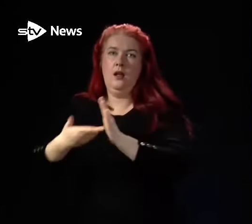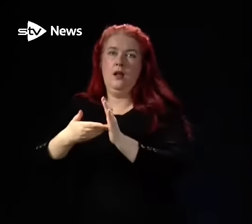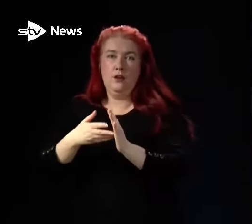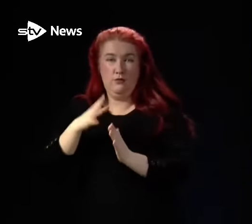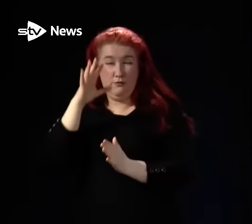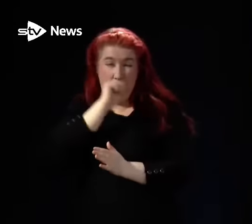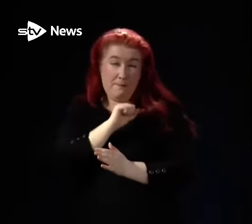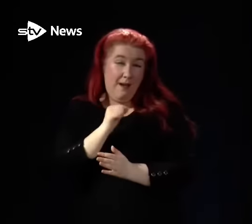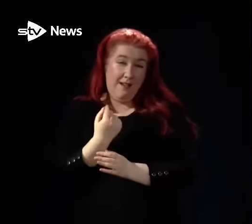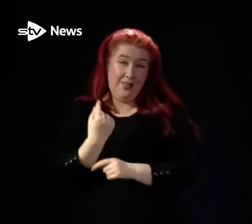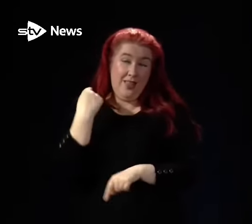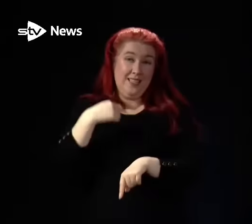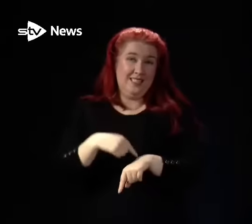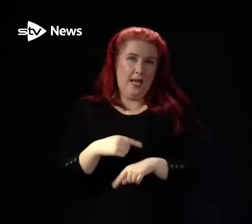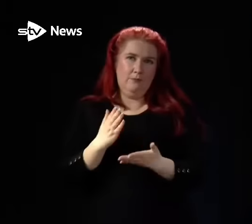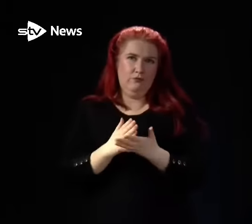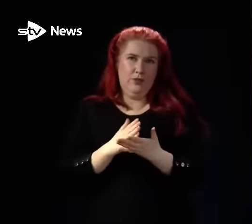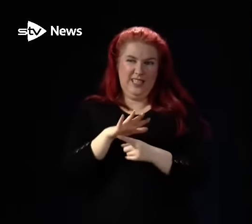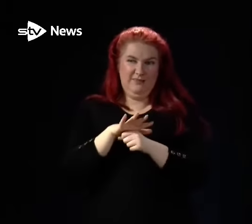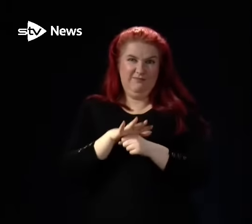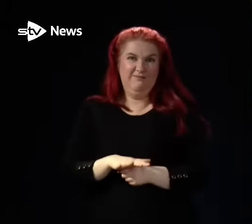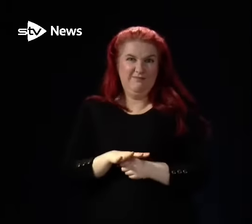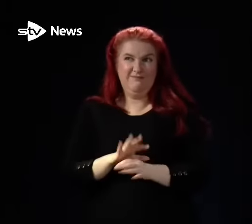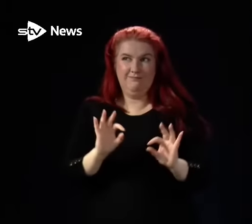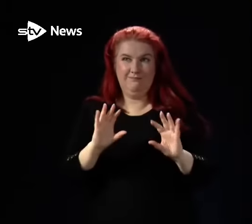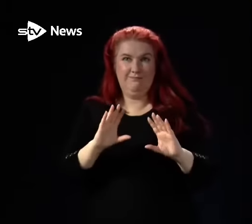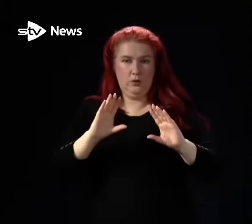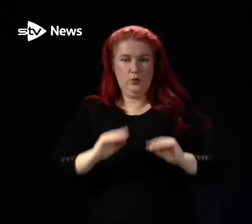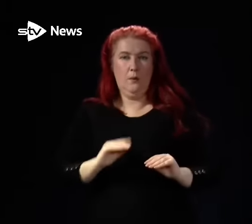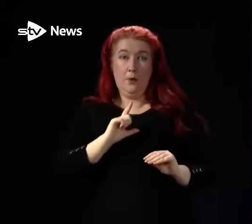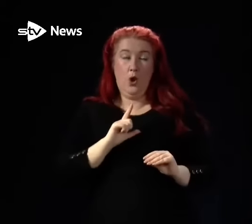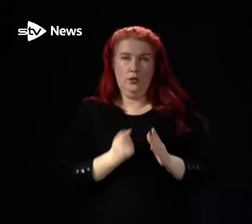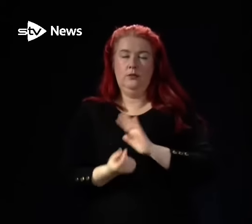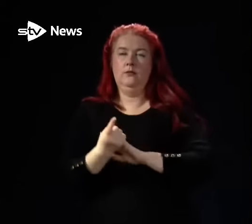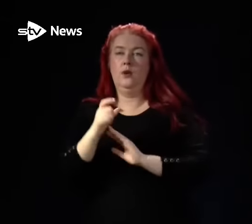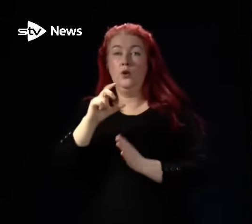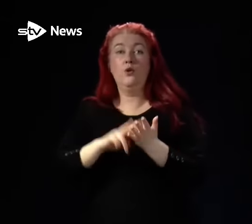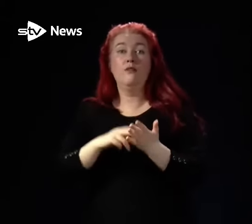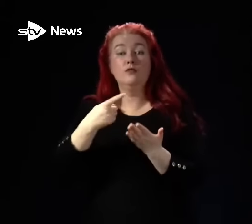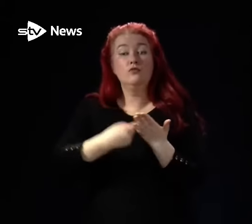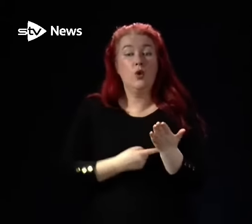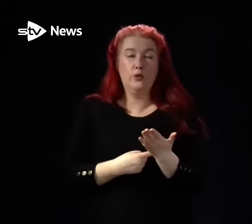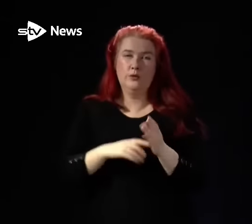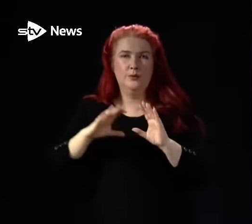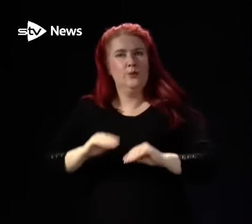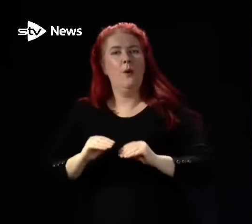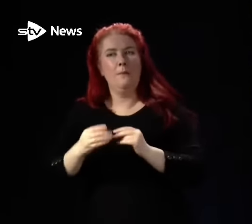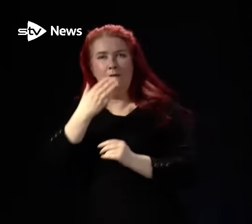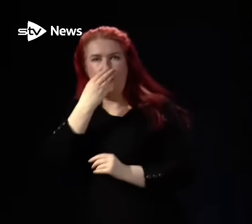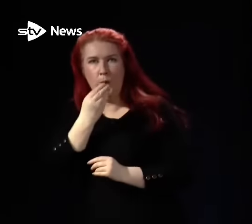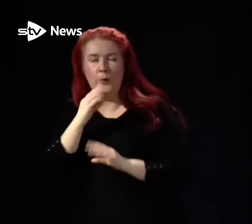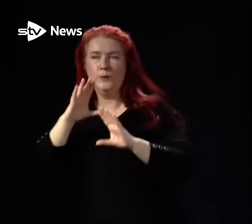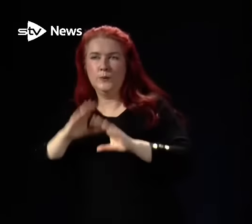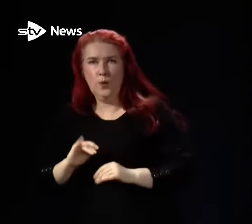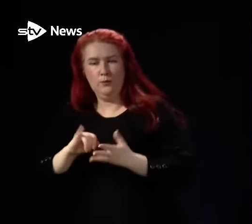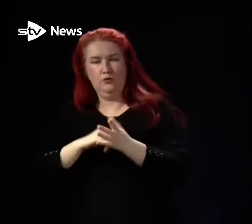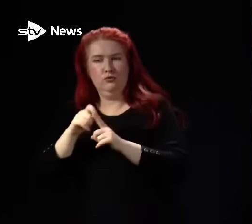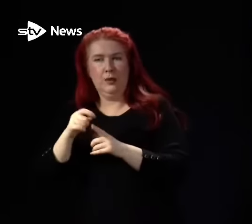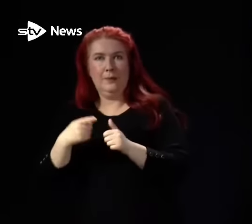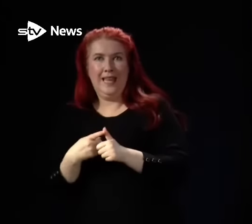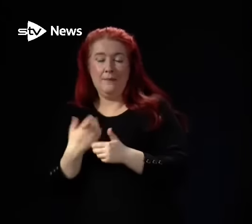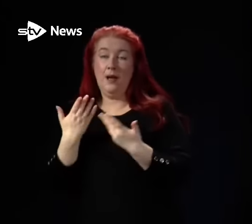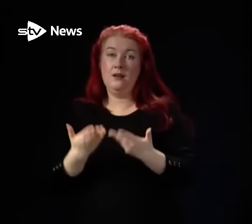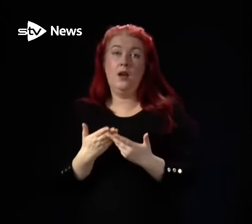were by and large suppressed by COVID restrictions in the same way that COVID was suppressed. So this